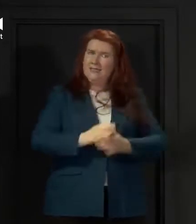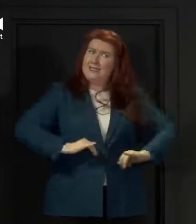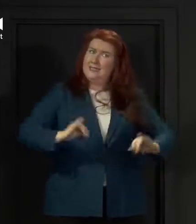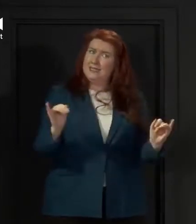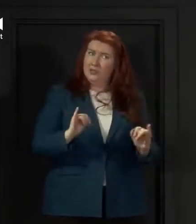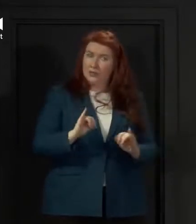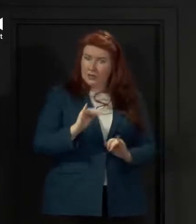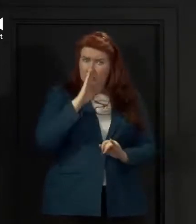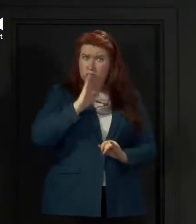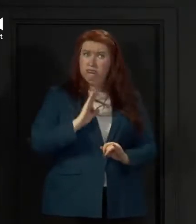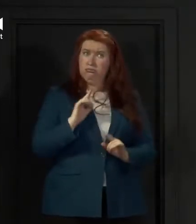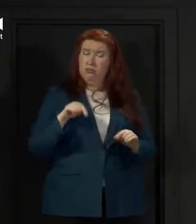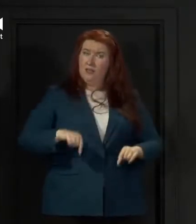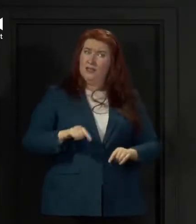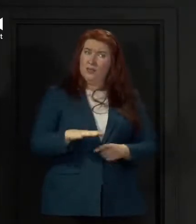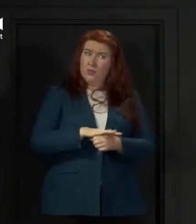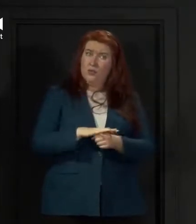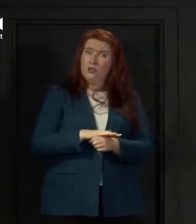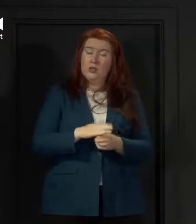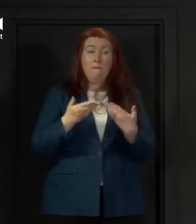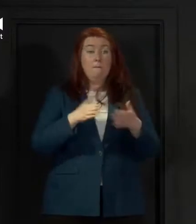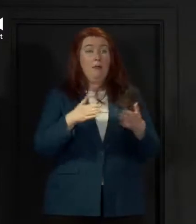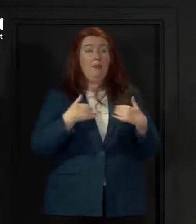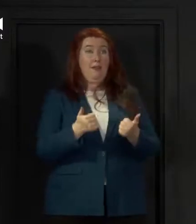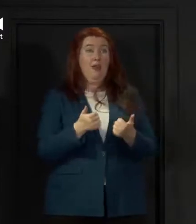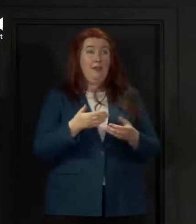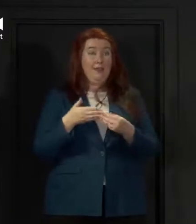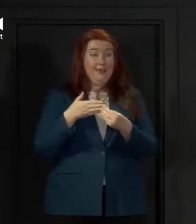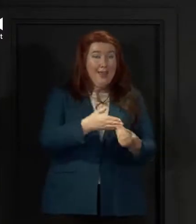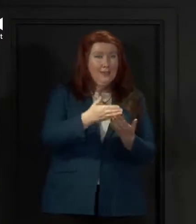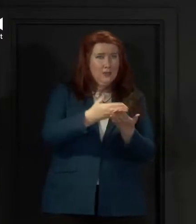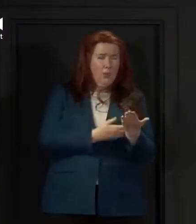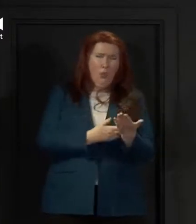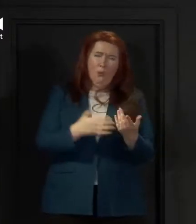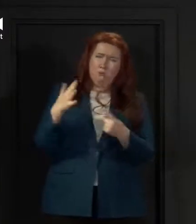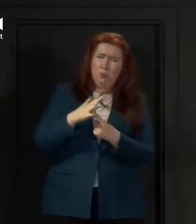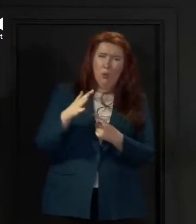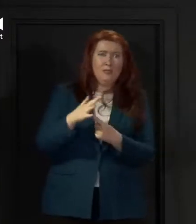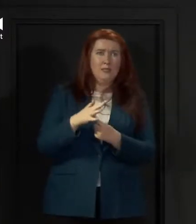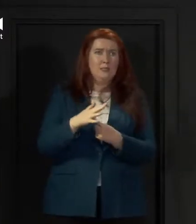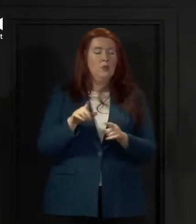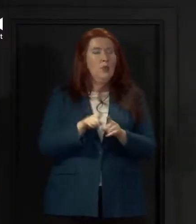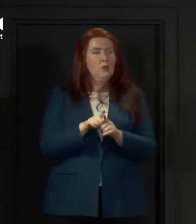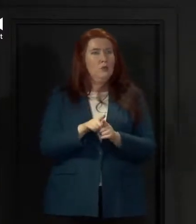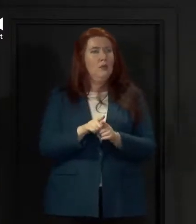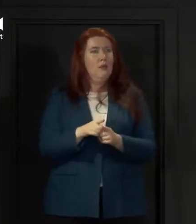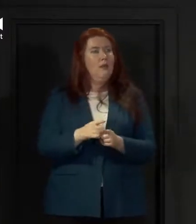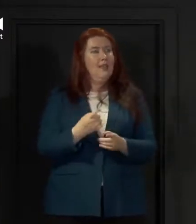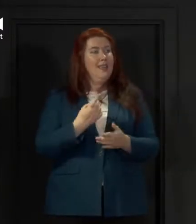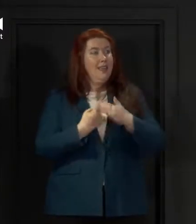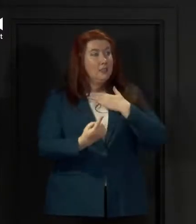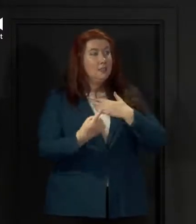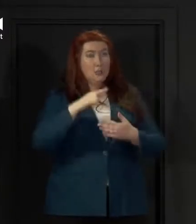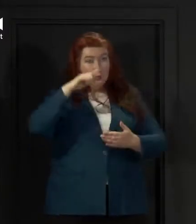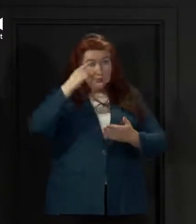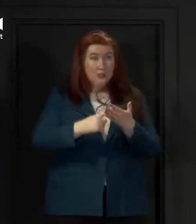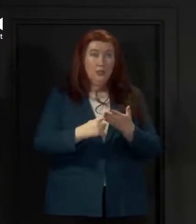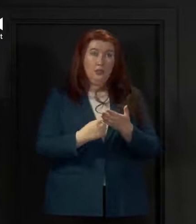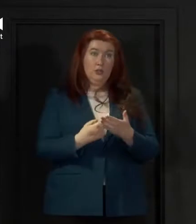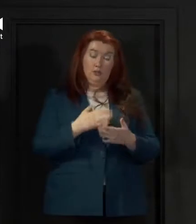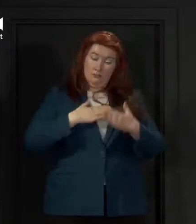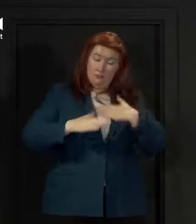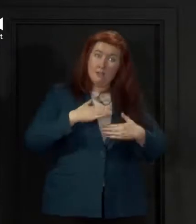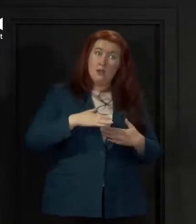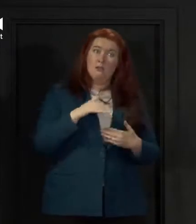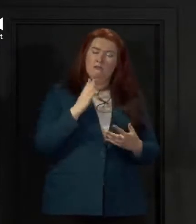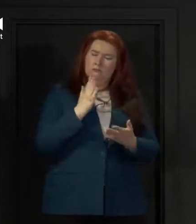face the importance of the public health guidance and the importance of all of our individual decisions having an